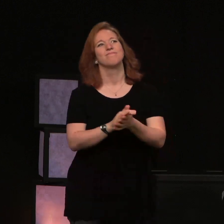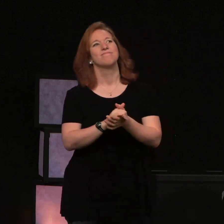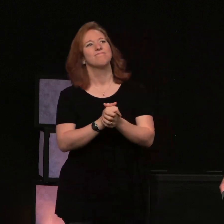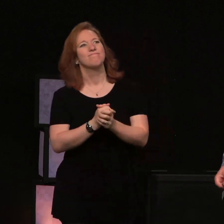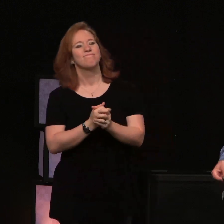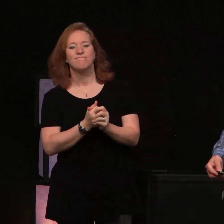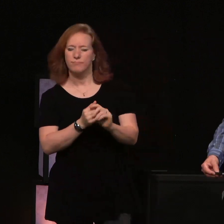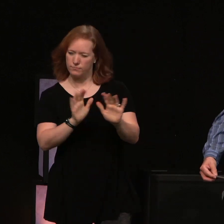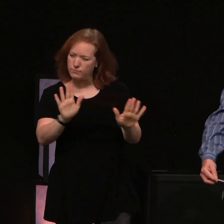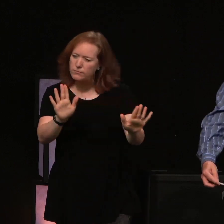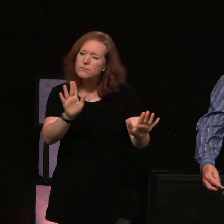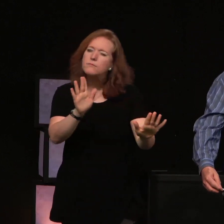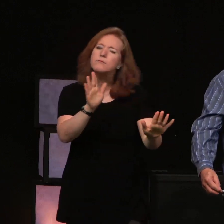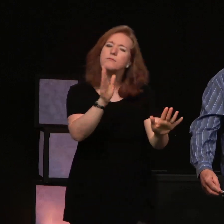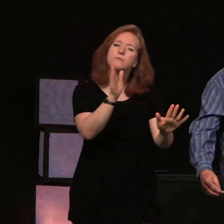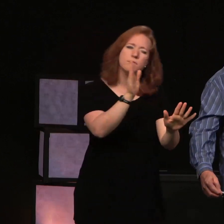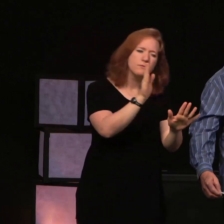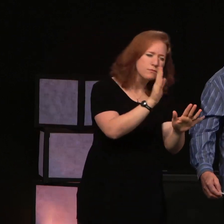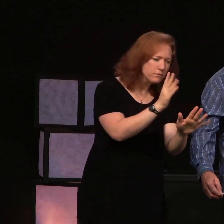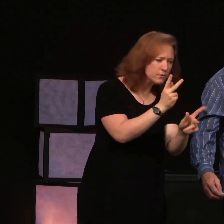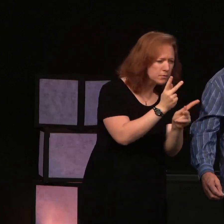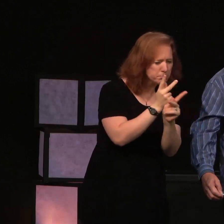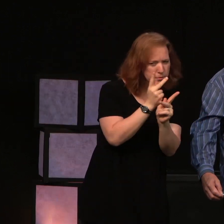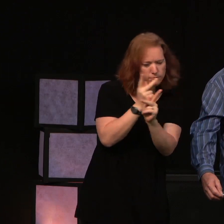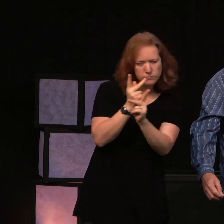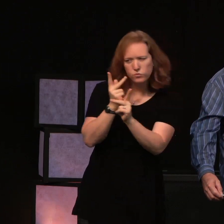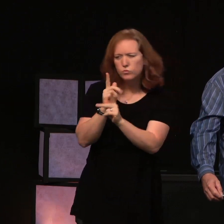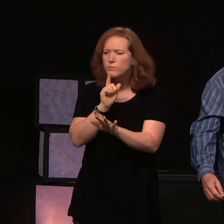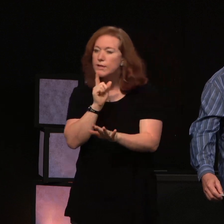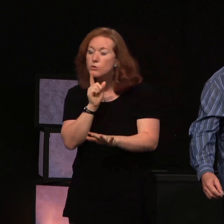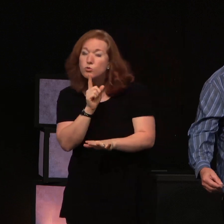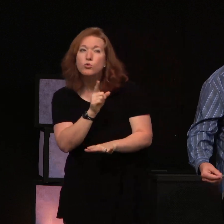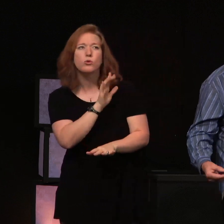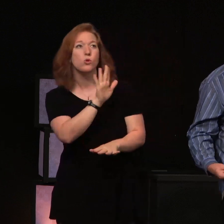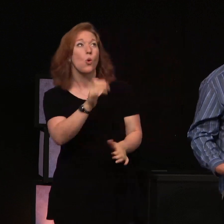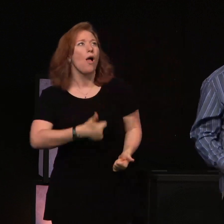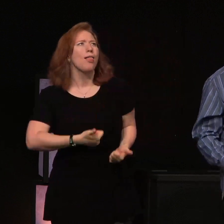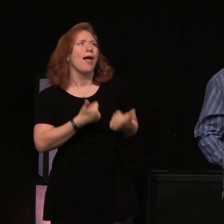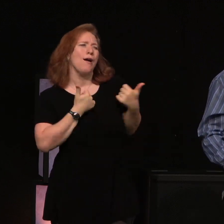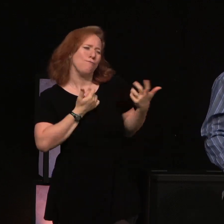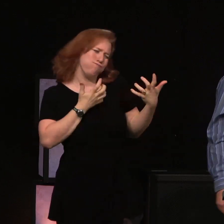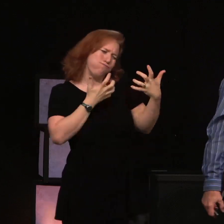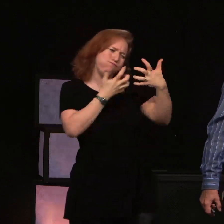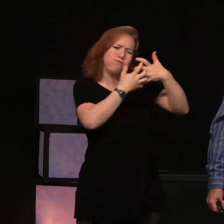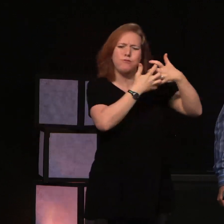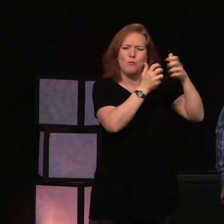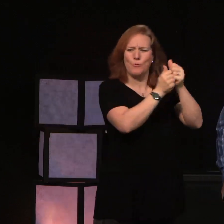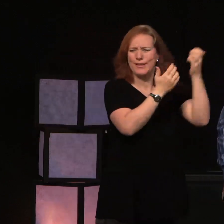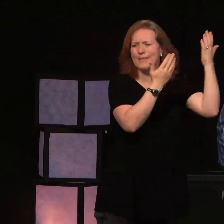Make sure your life is in his. Call him by his name.